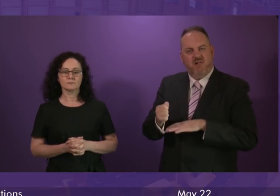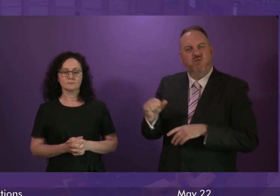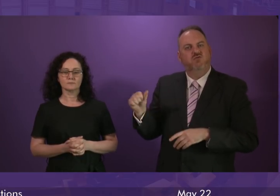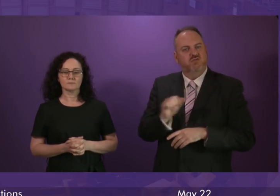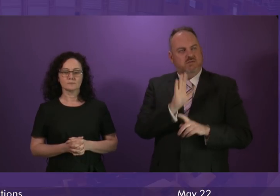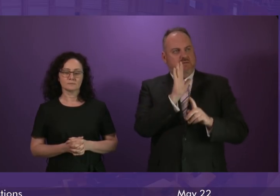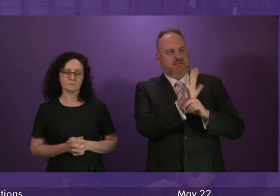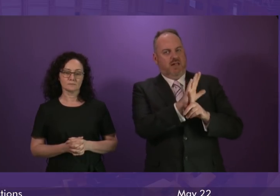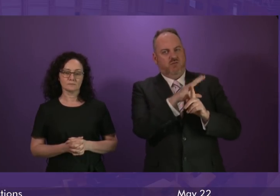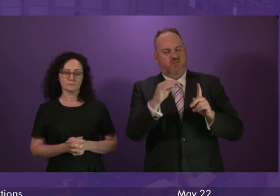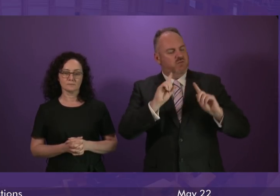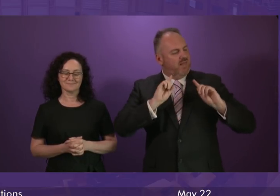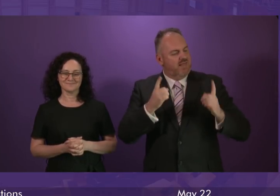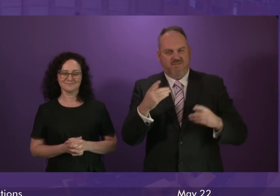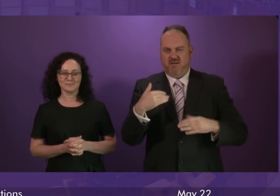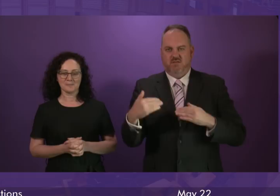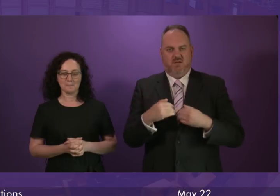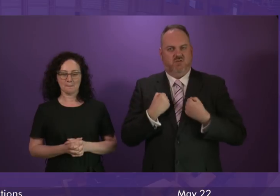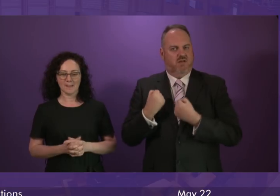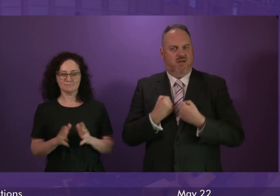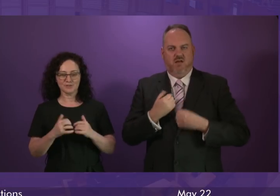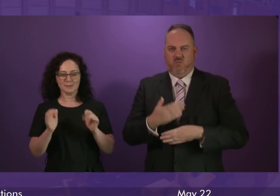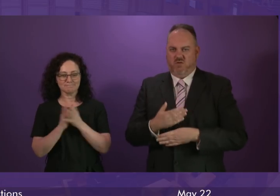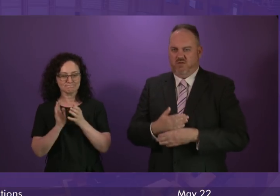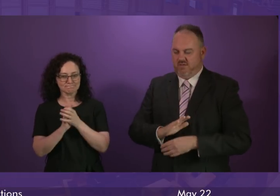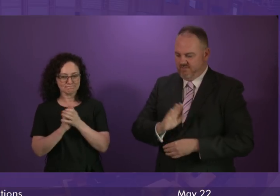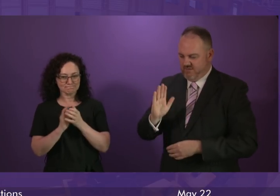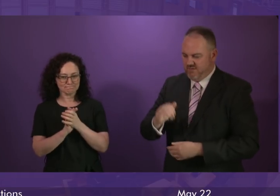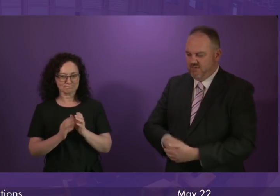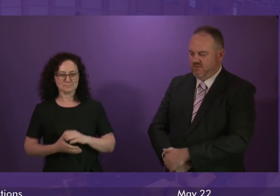near infrastructure projects in Scotland? First Minister.